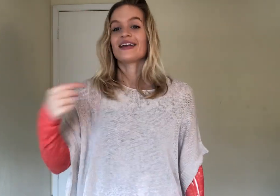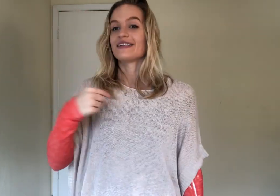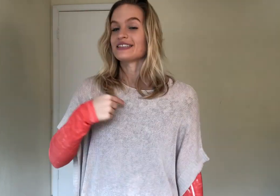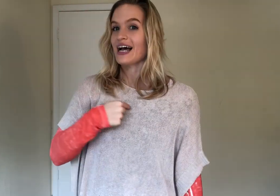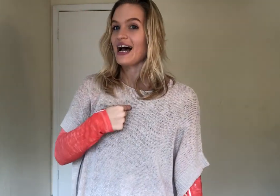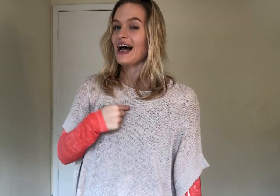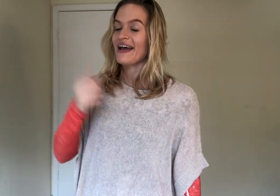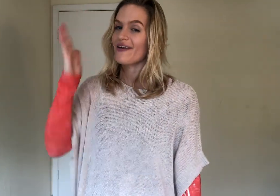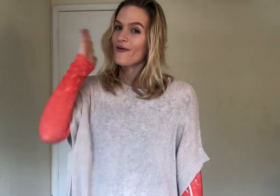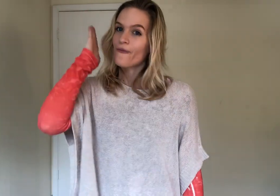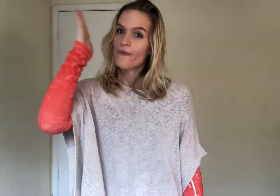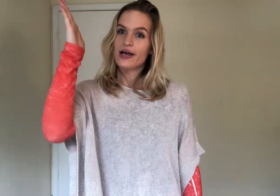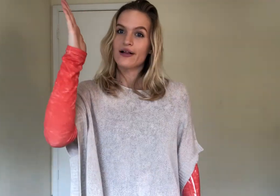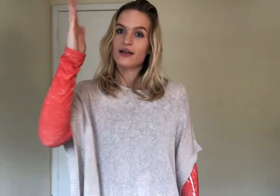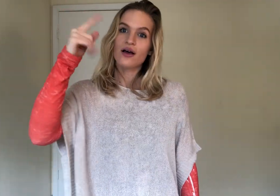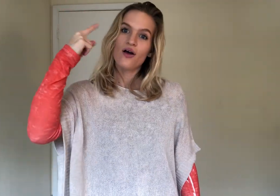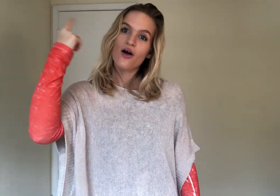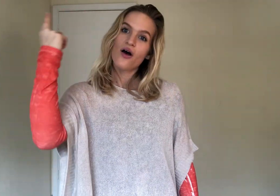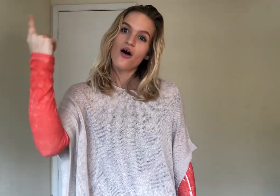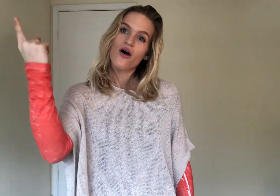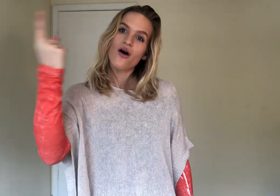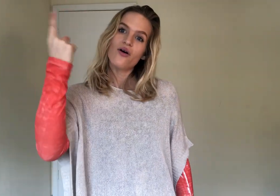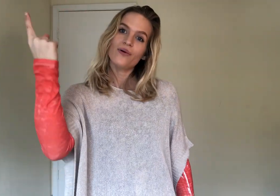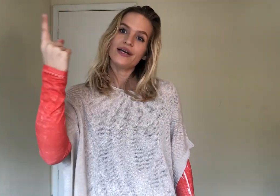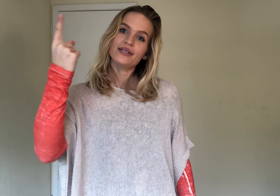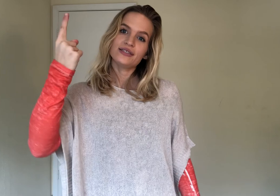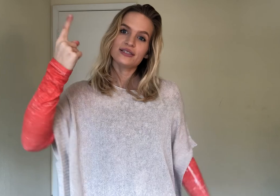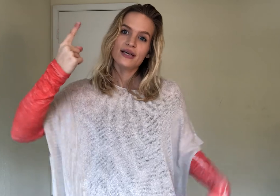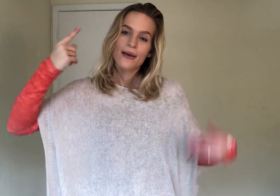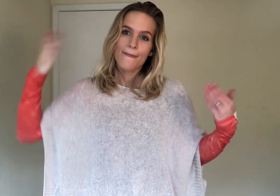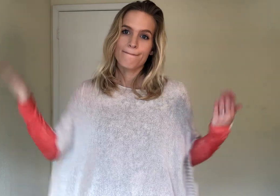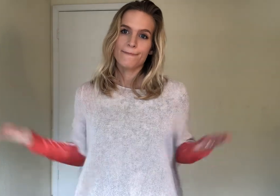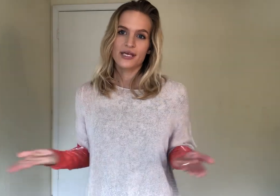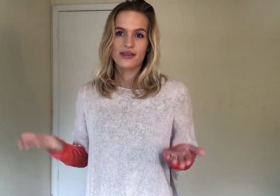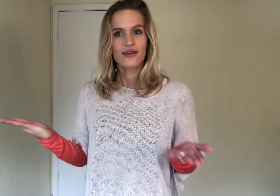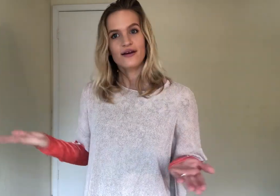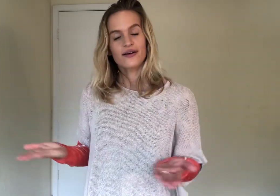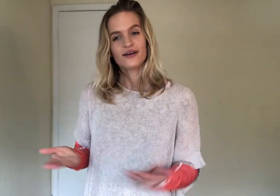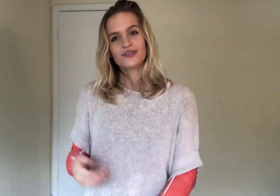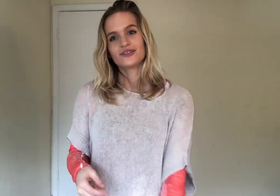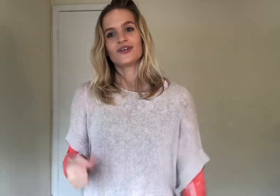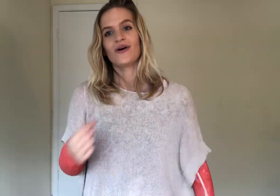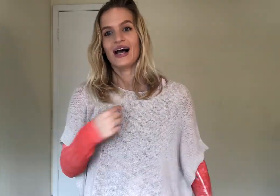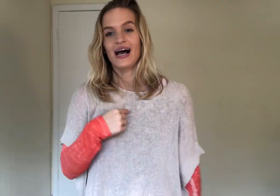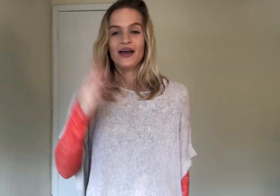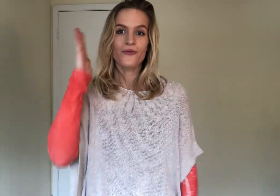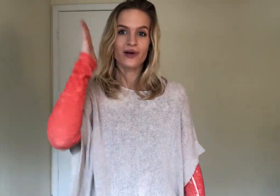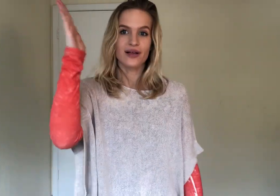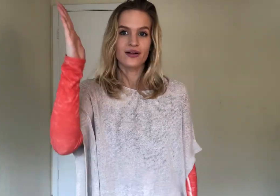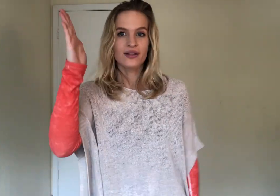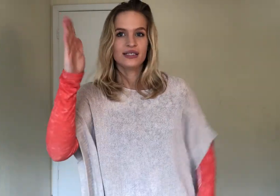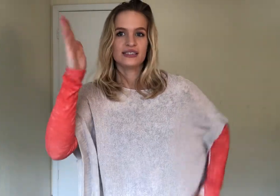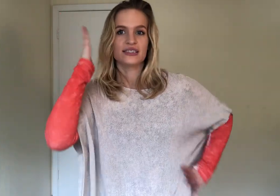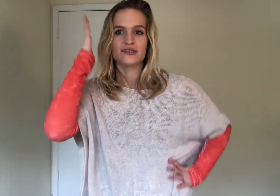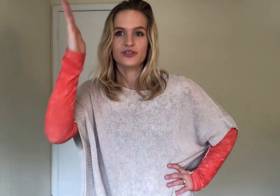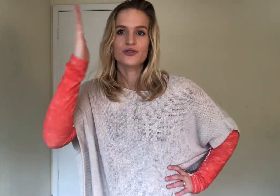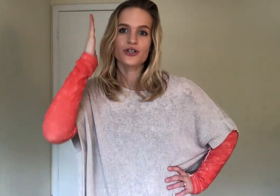Cause I. Will. Always. Be there. So I. Will. Future.